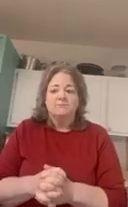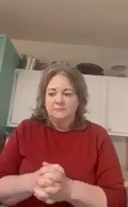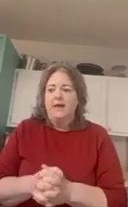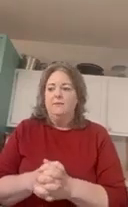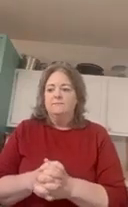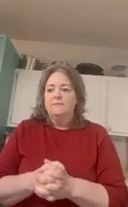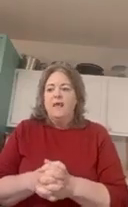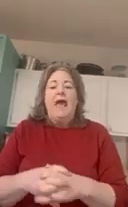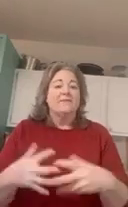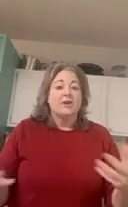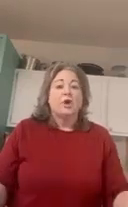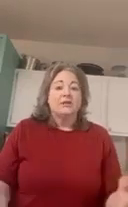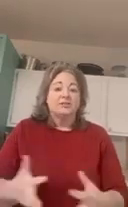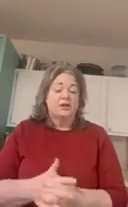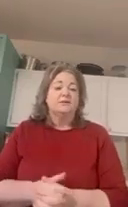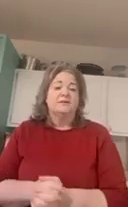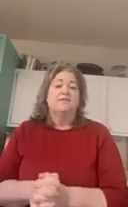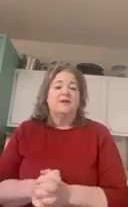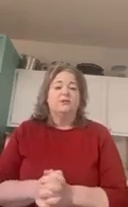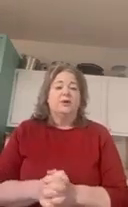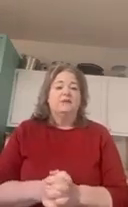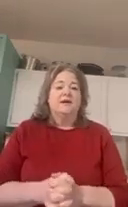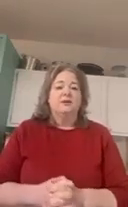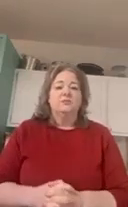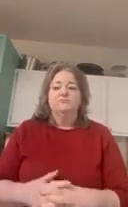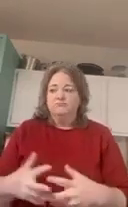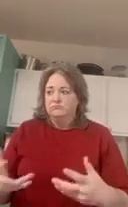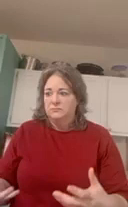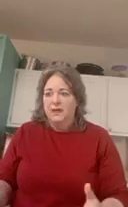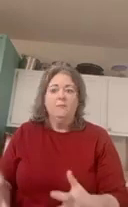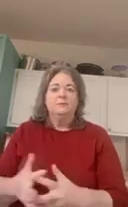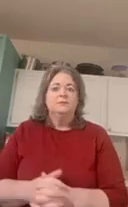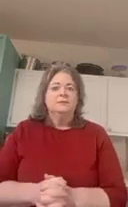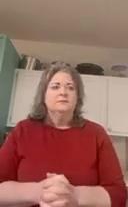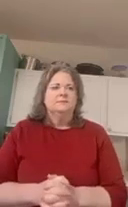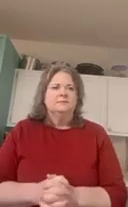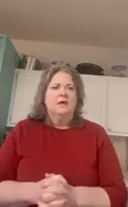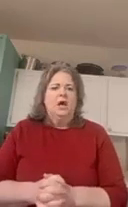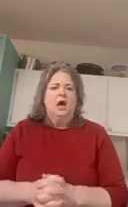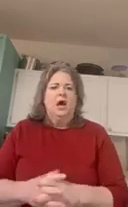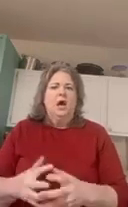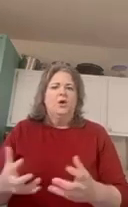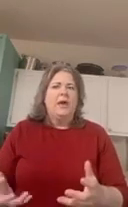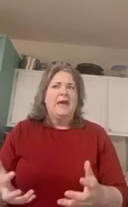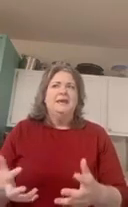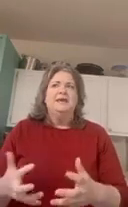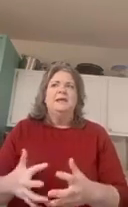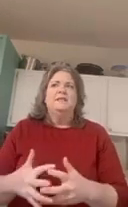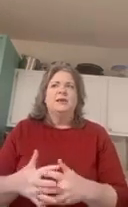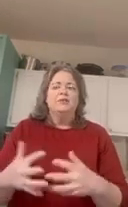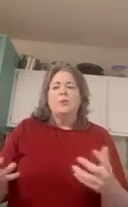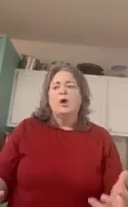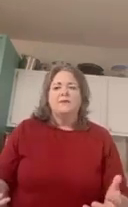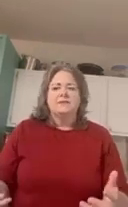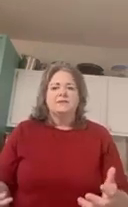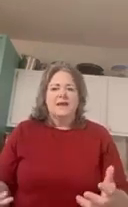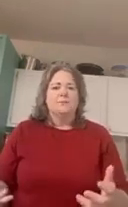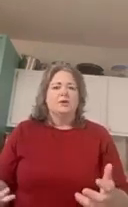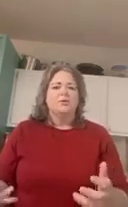yep have they already shared that they found great value yep okay the other part of this time period